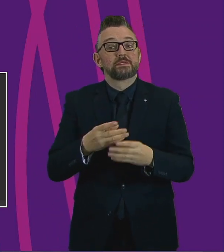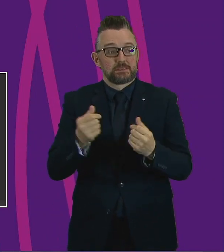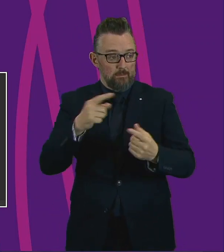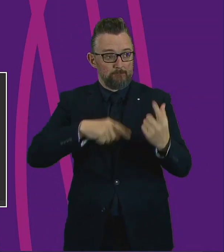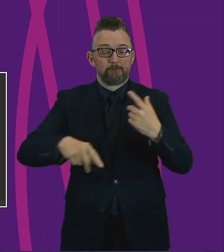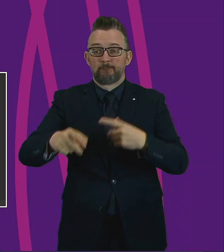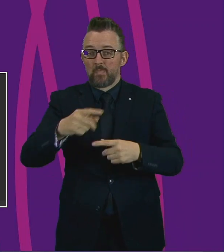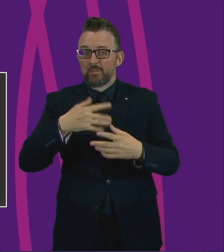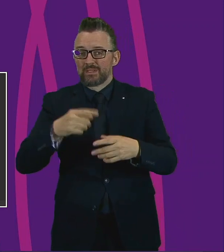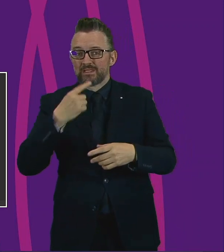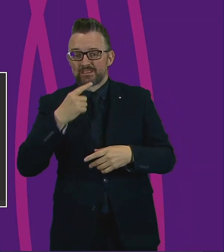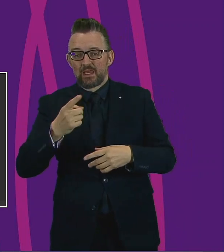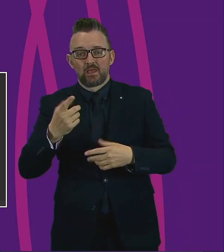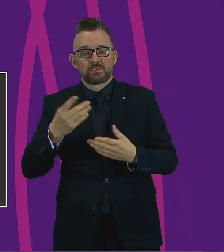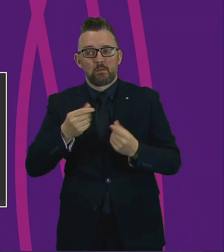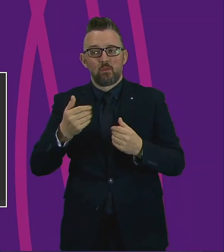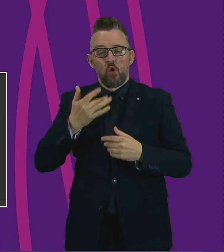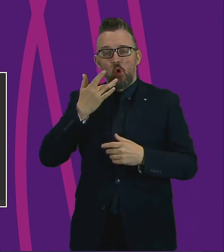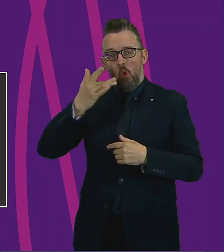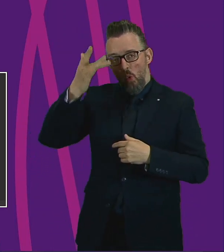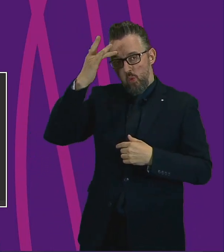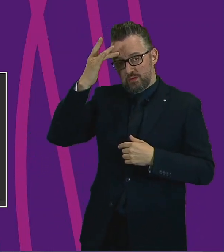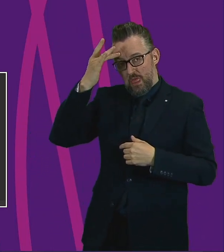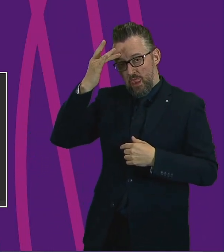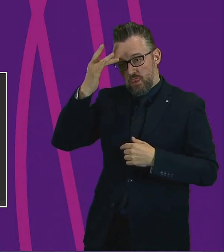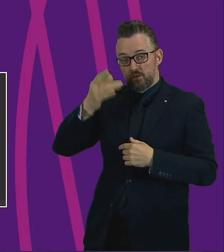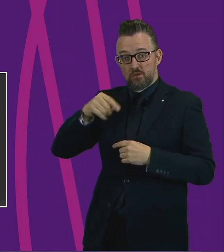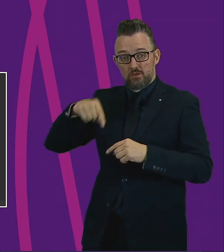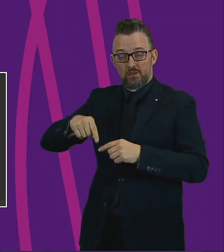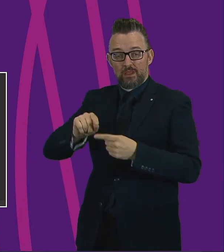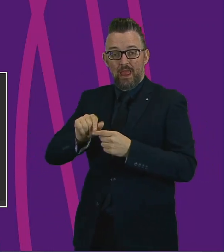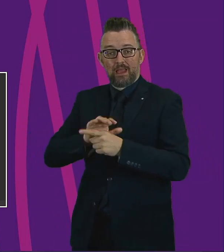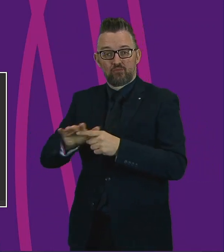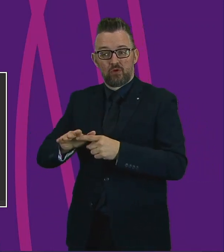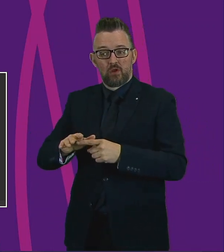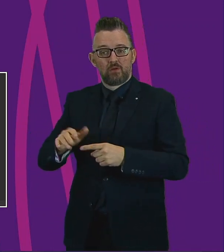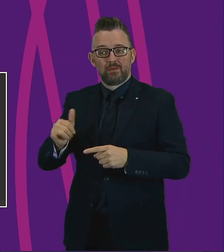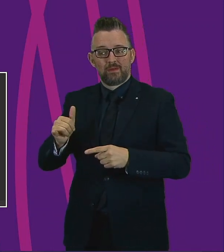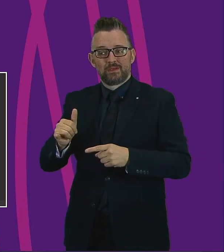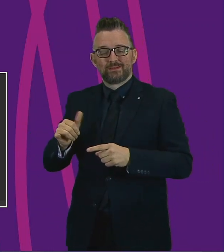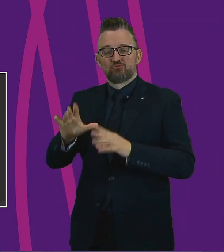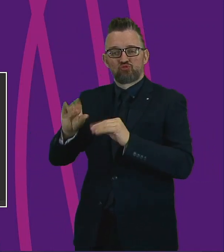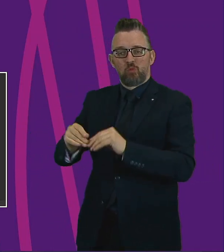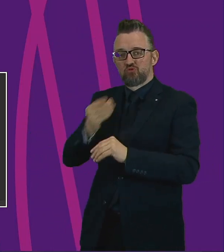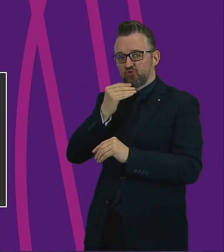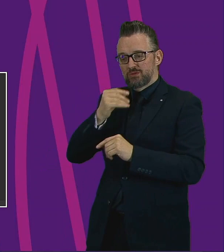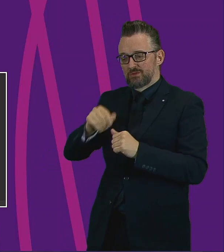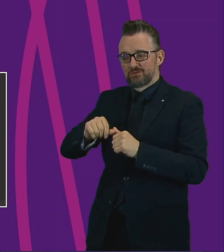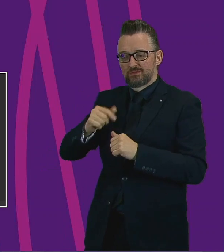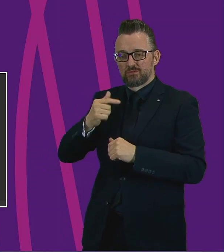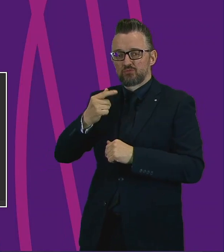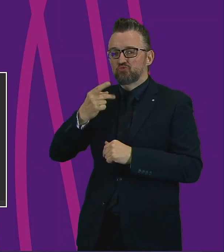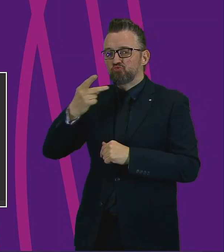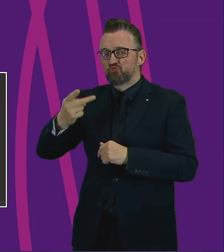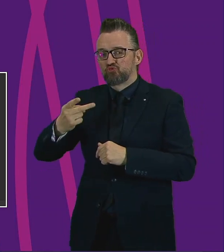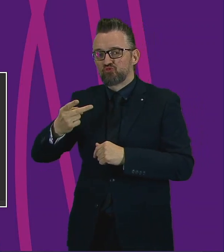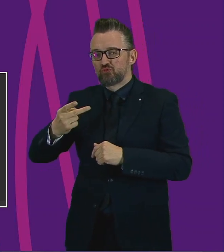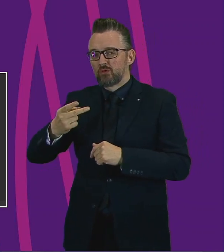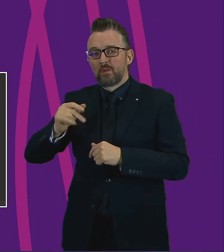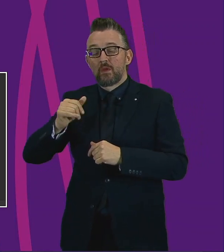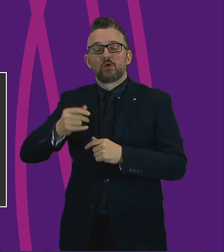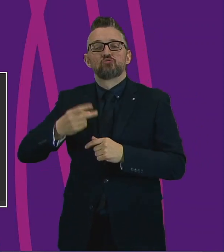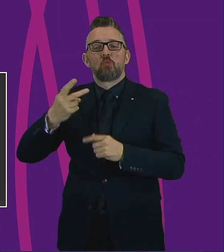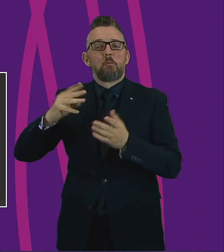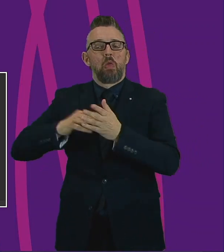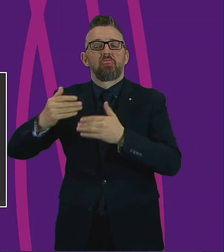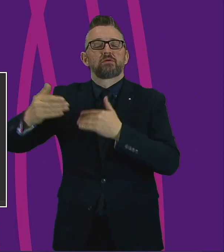that the hotels that have been used here in the city may come to an end within the next few weeks or certainly within the next couple of months.